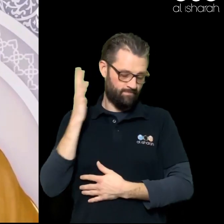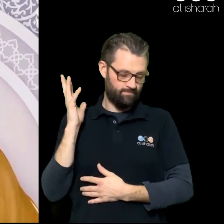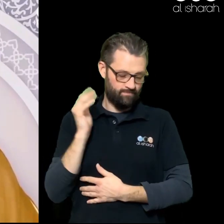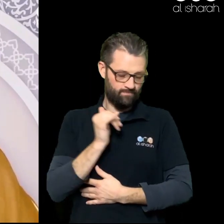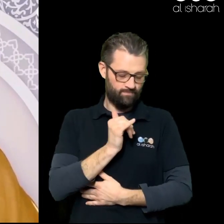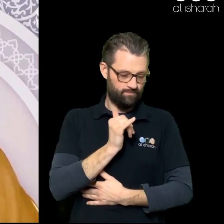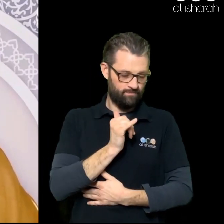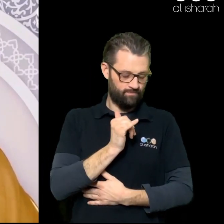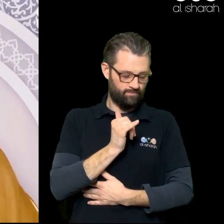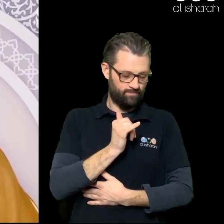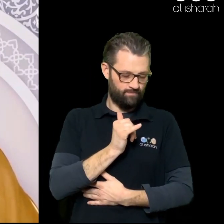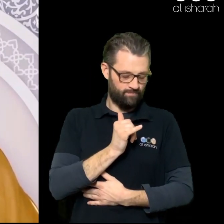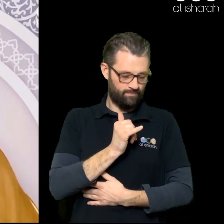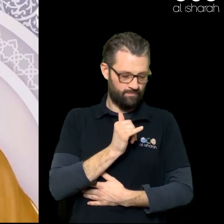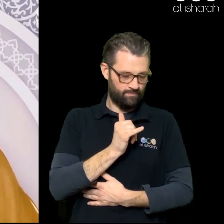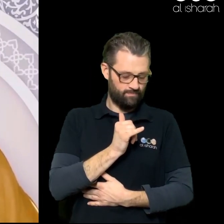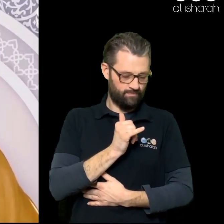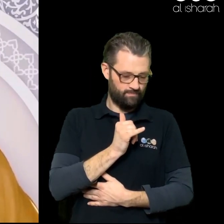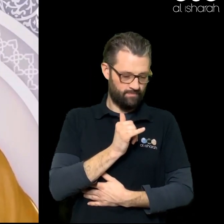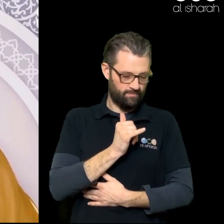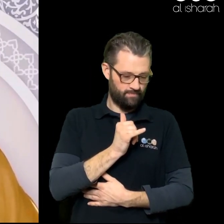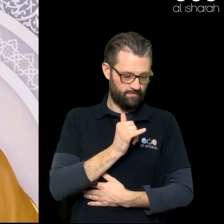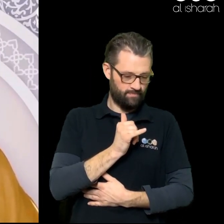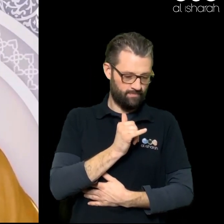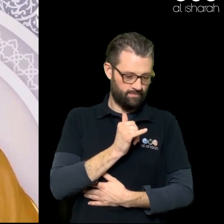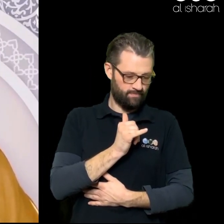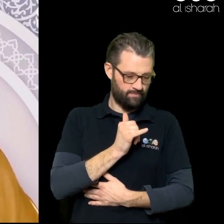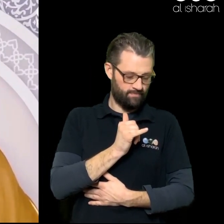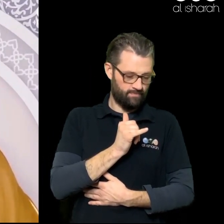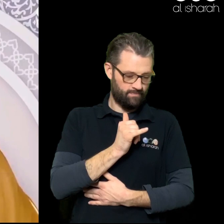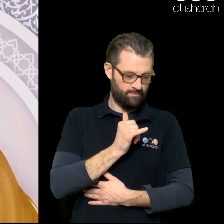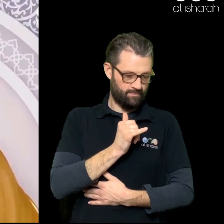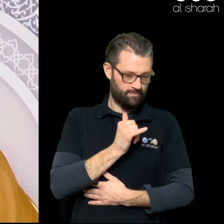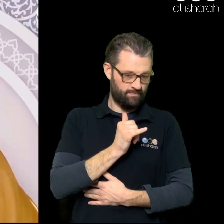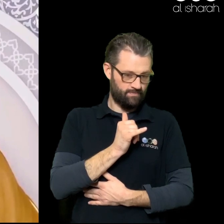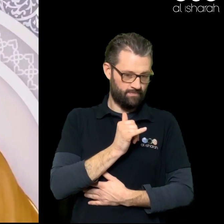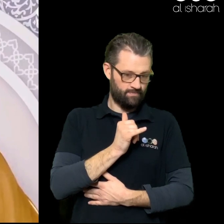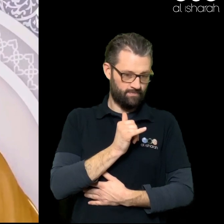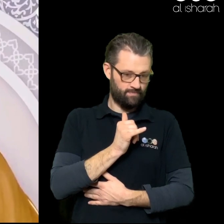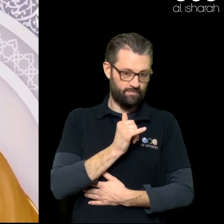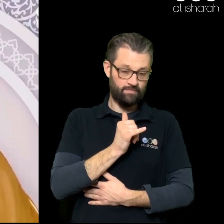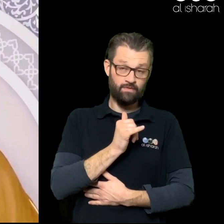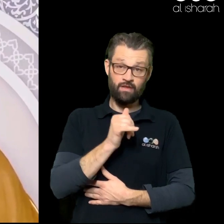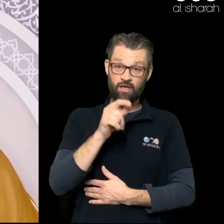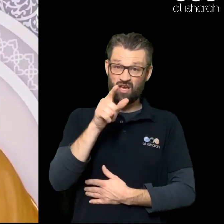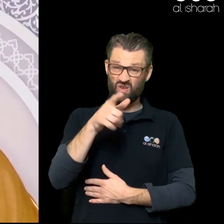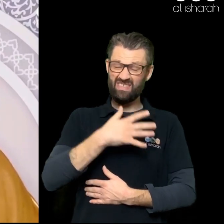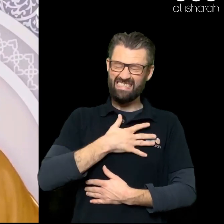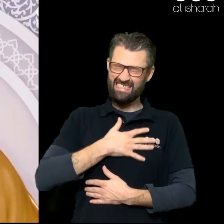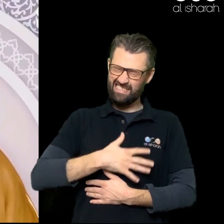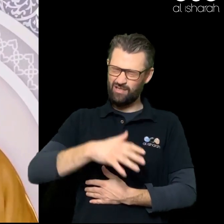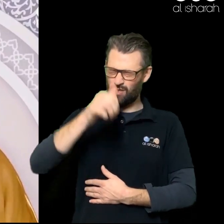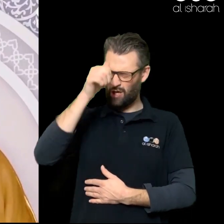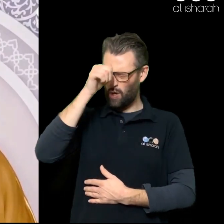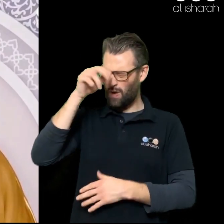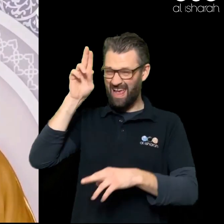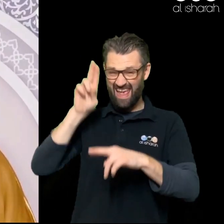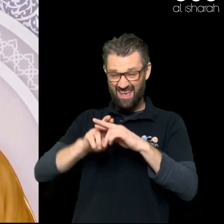at all Unless Allah has written something against you My brothers and sisters When you obey the instruction of Allah